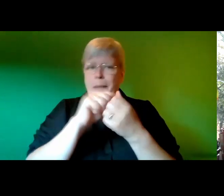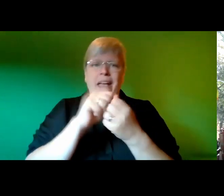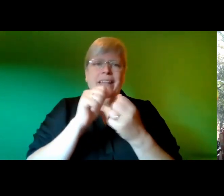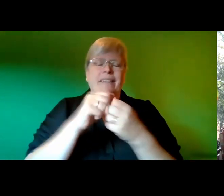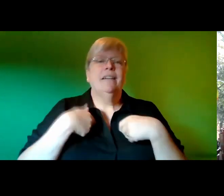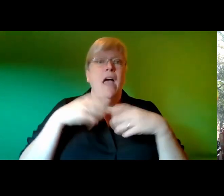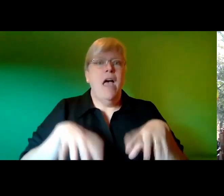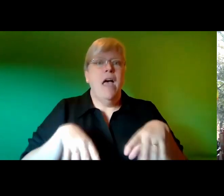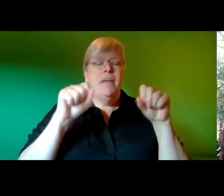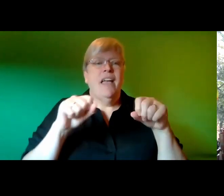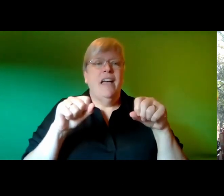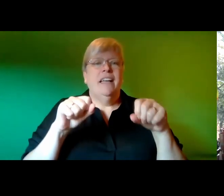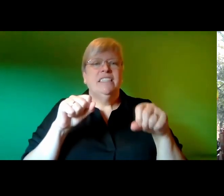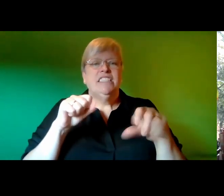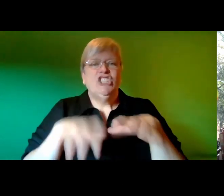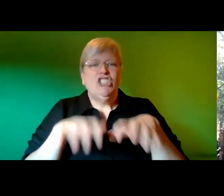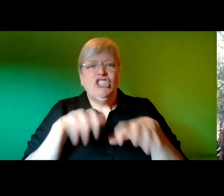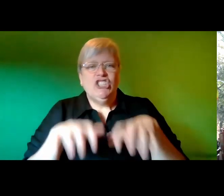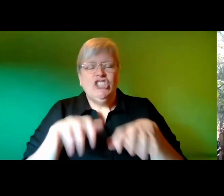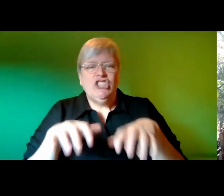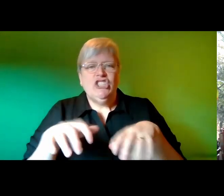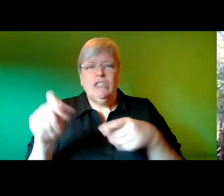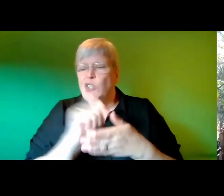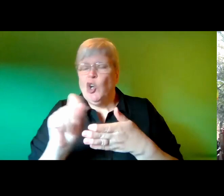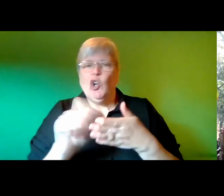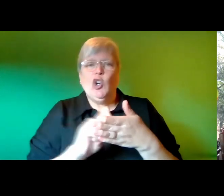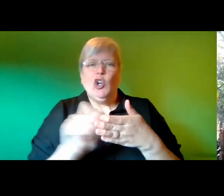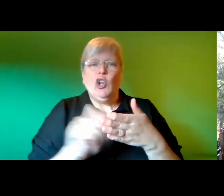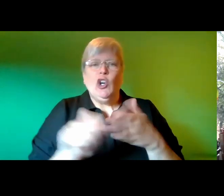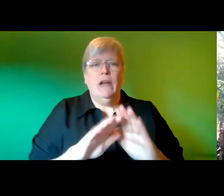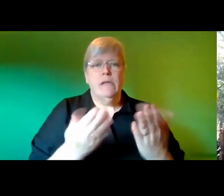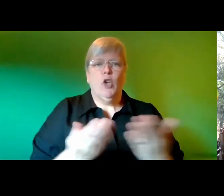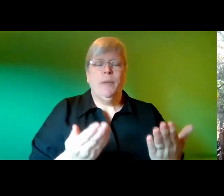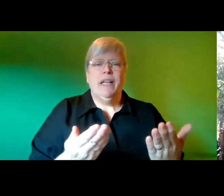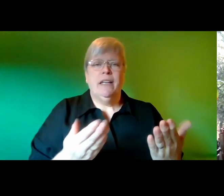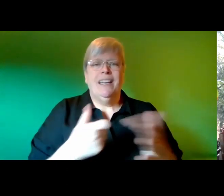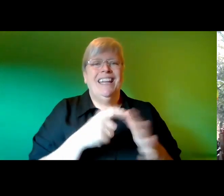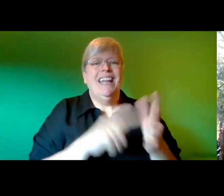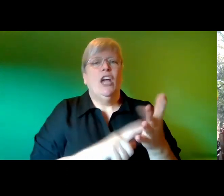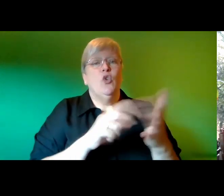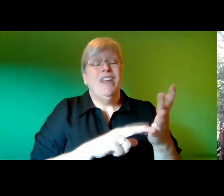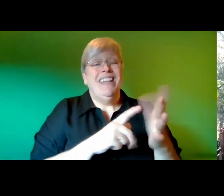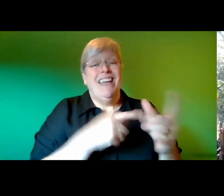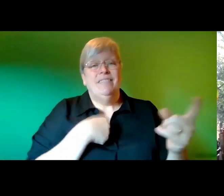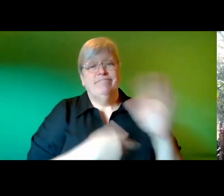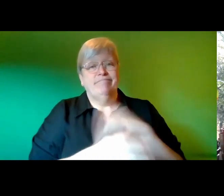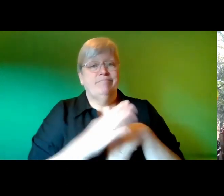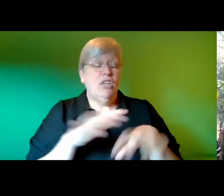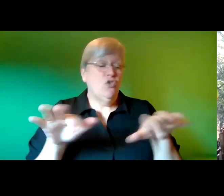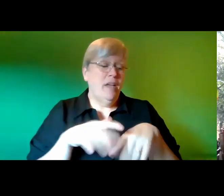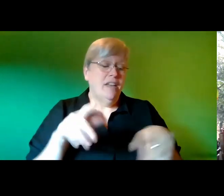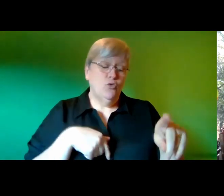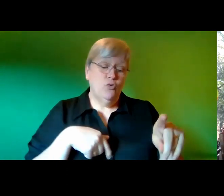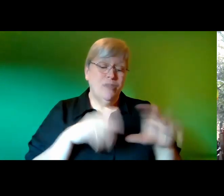sounds of the sharp scratches as she began scribbling away in the notepad karina shrugged and turned back to the piano making silent